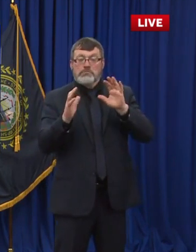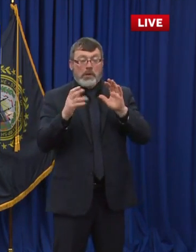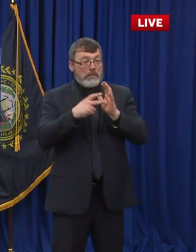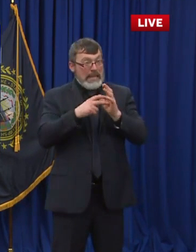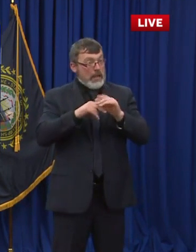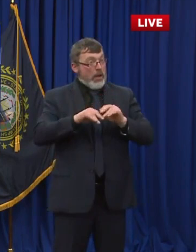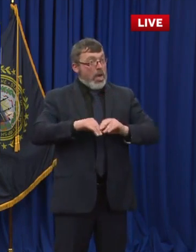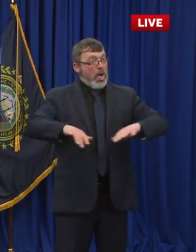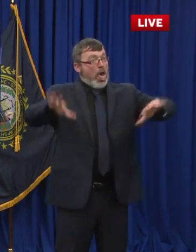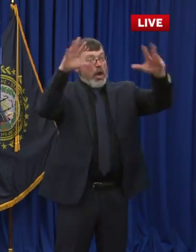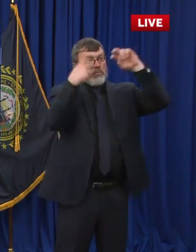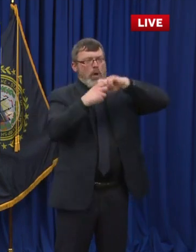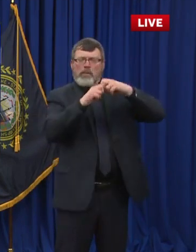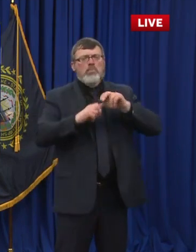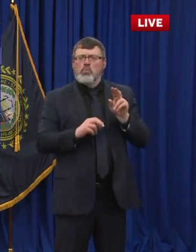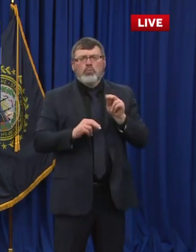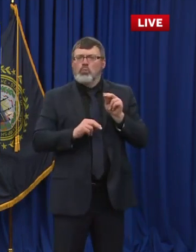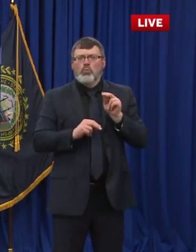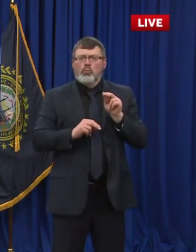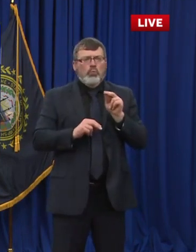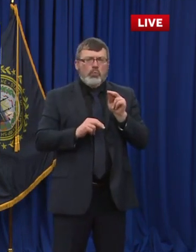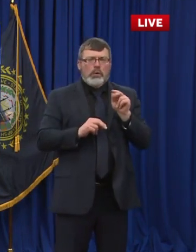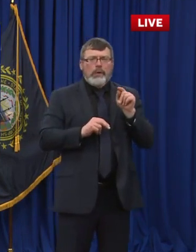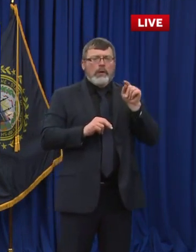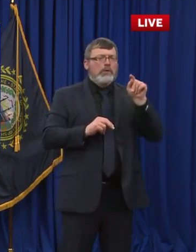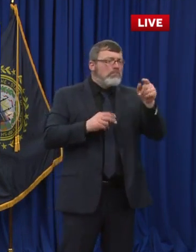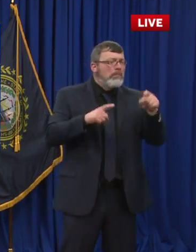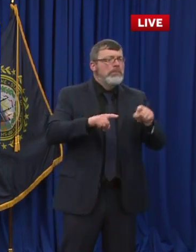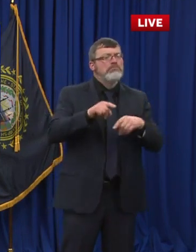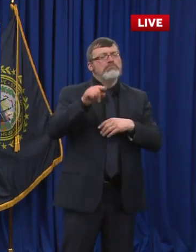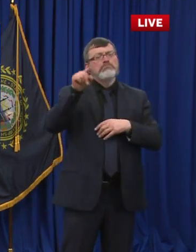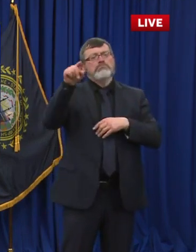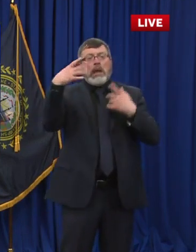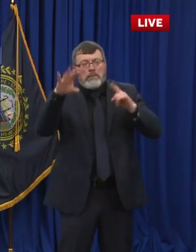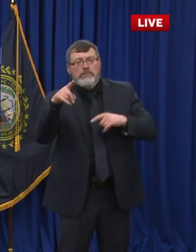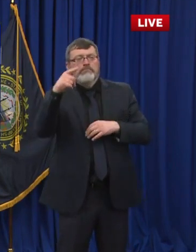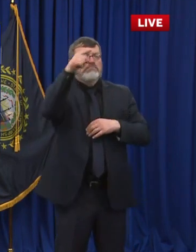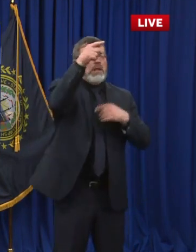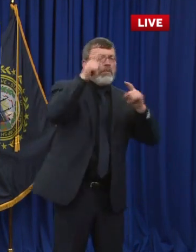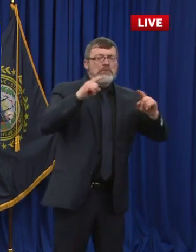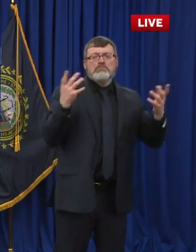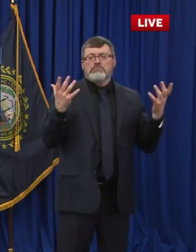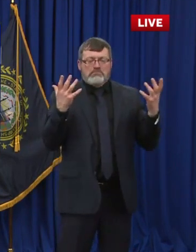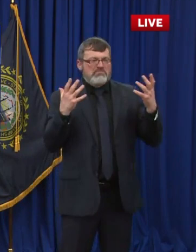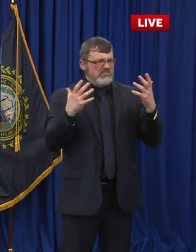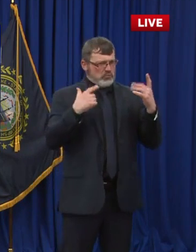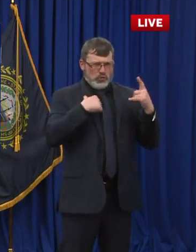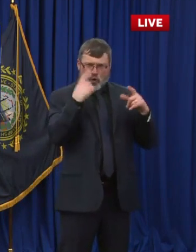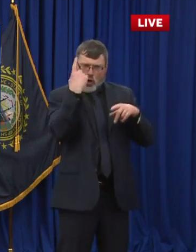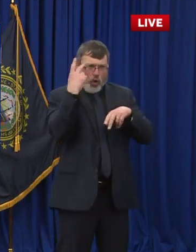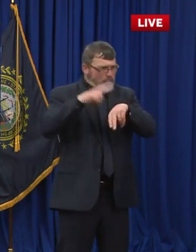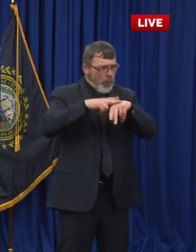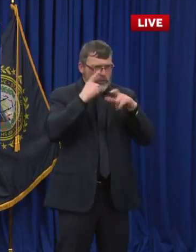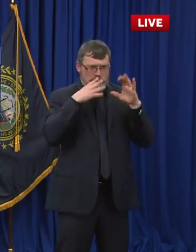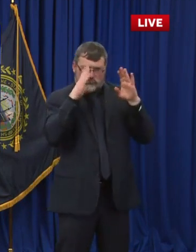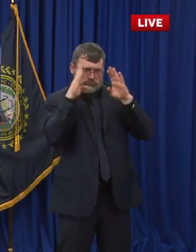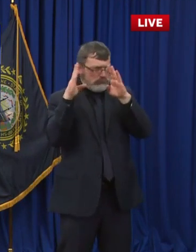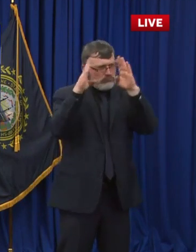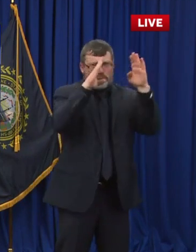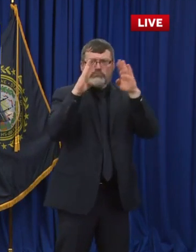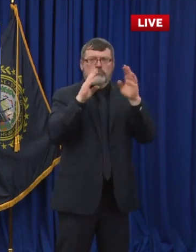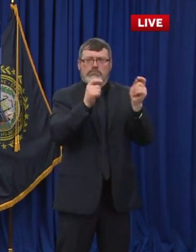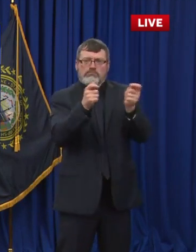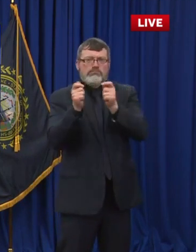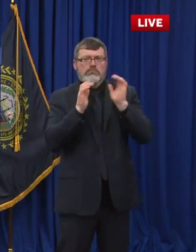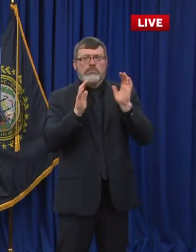problem, that it isn't systematic across anything. And that, again, just reassures folks, I think, that we have a great system in place to deal with these issues going